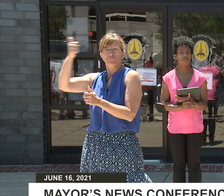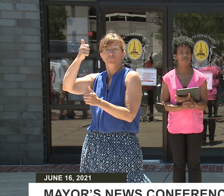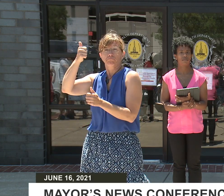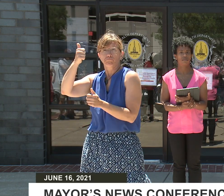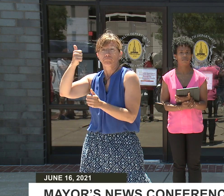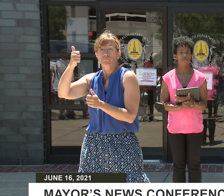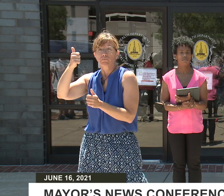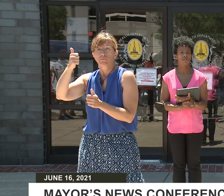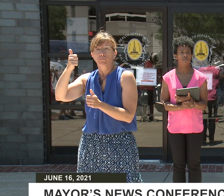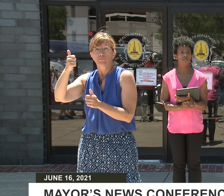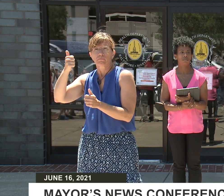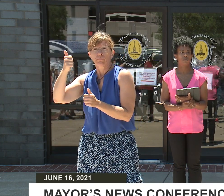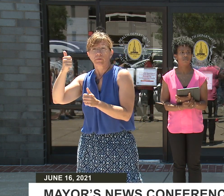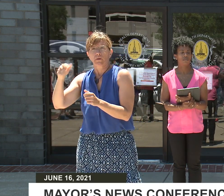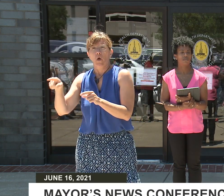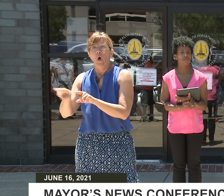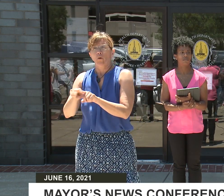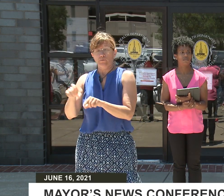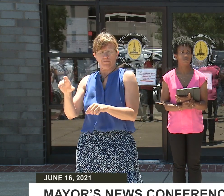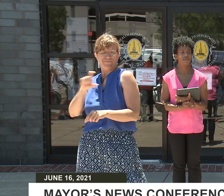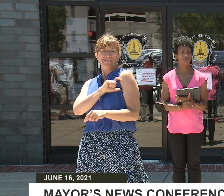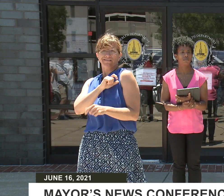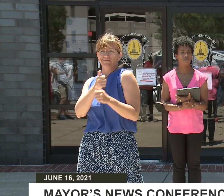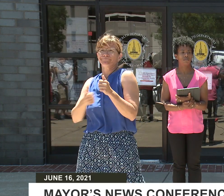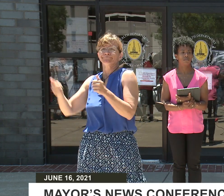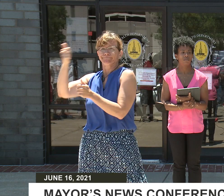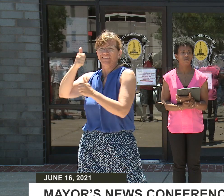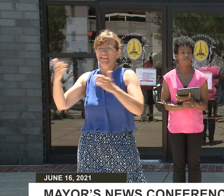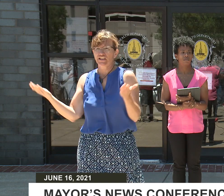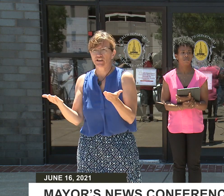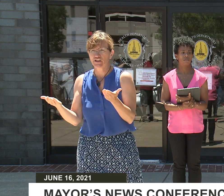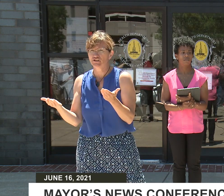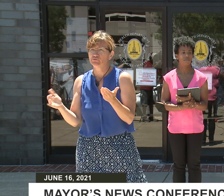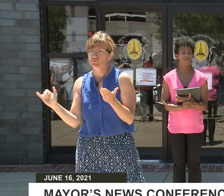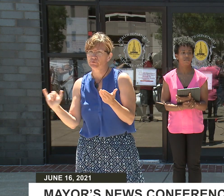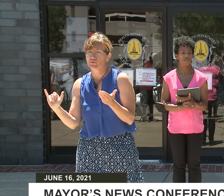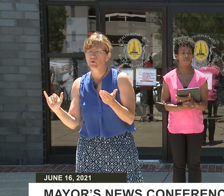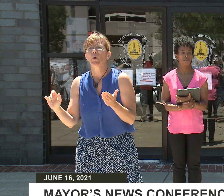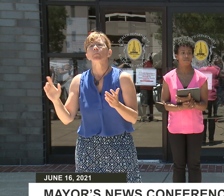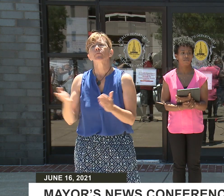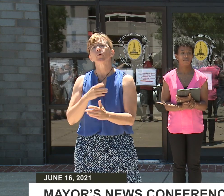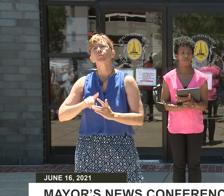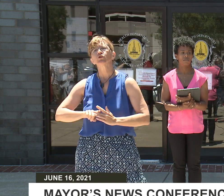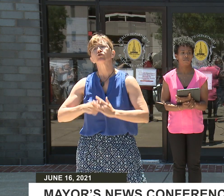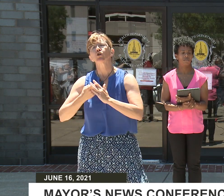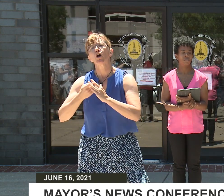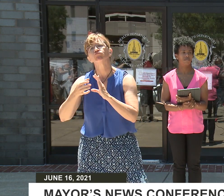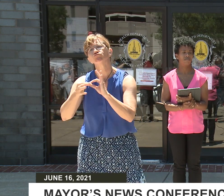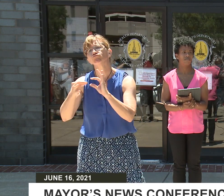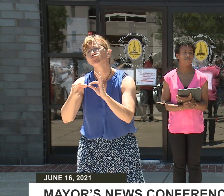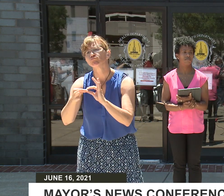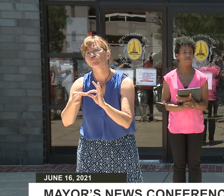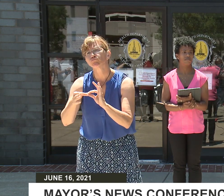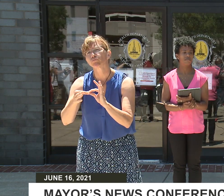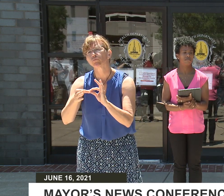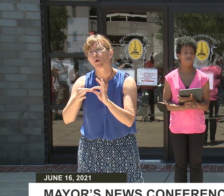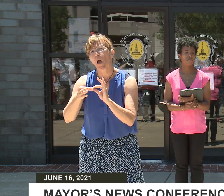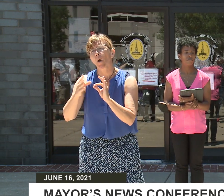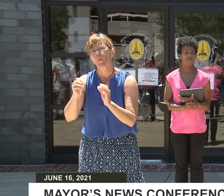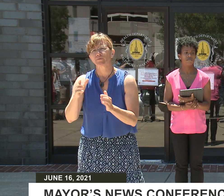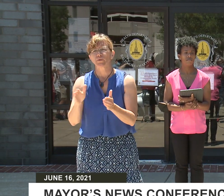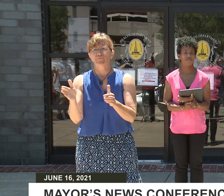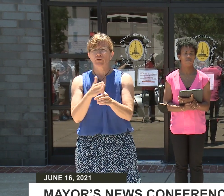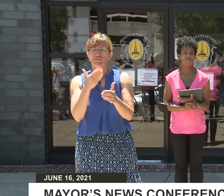Commissioner, Michael Harrison. Before we get into our COVID-19 update, I want to first thank Dr. DeRaza,